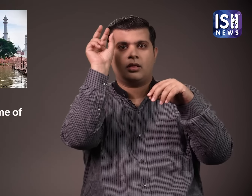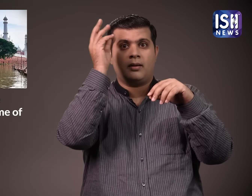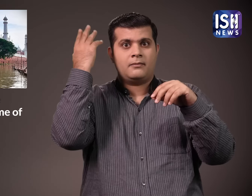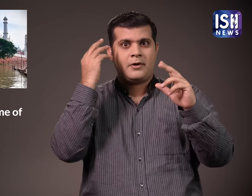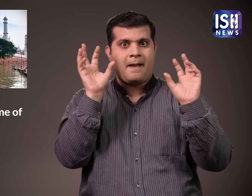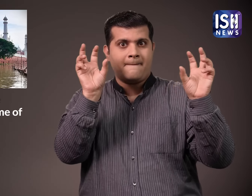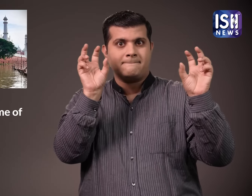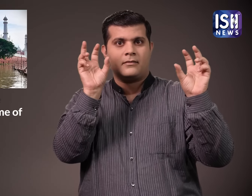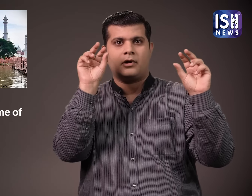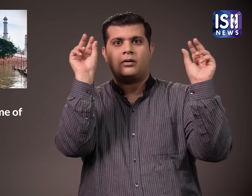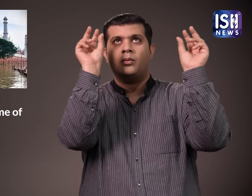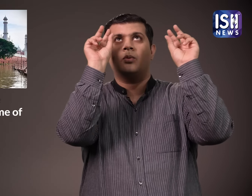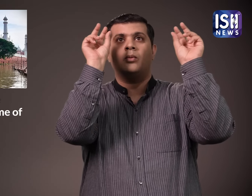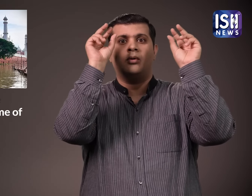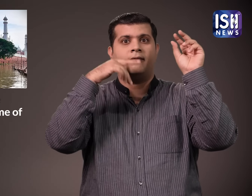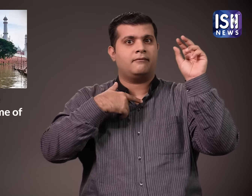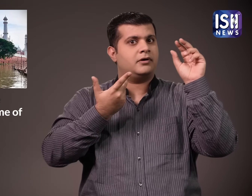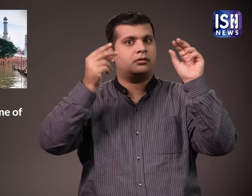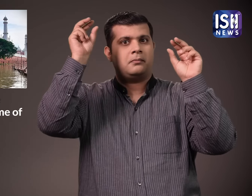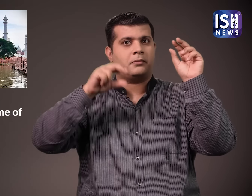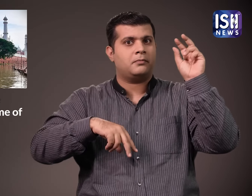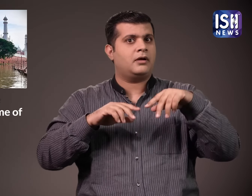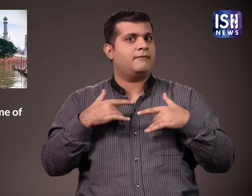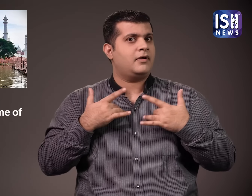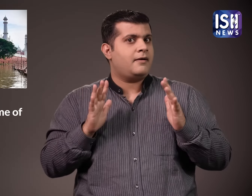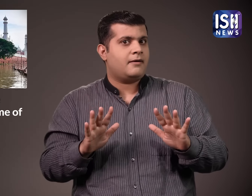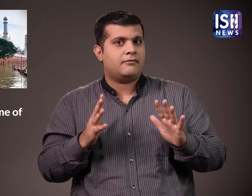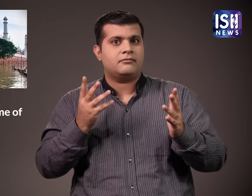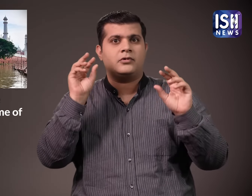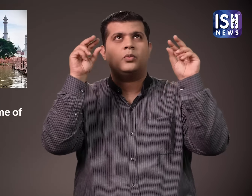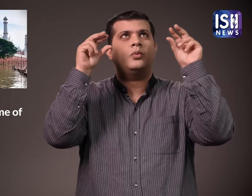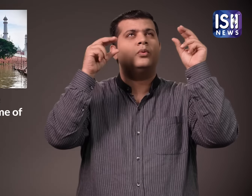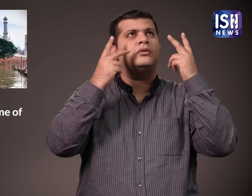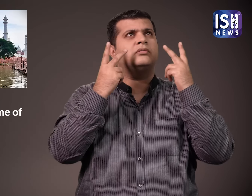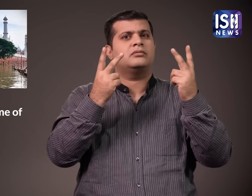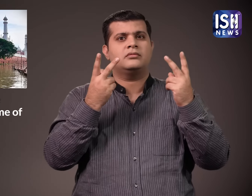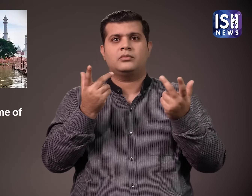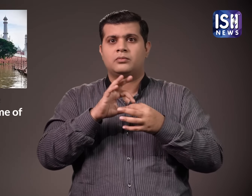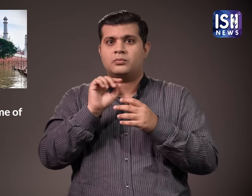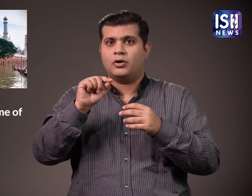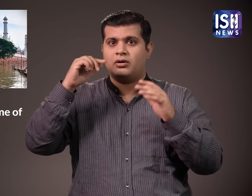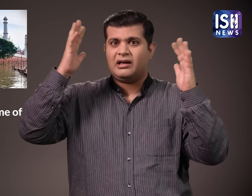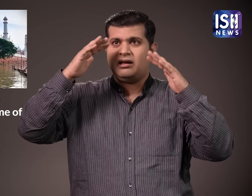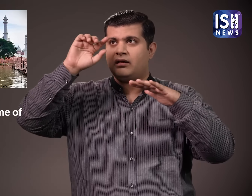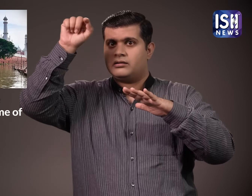They were strong enough back then but now have become loose and started to fall off. This is sadly because of the severe rains.